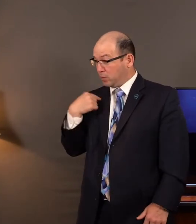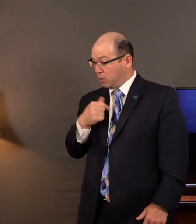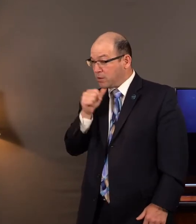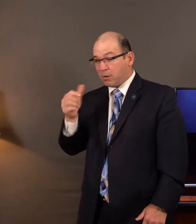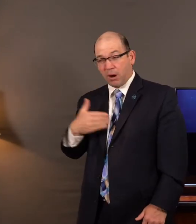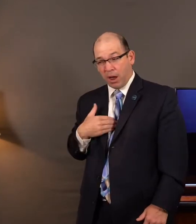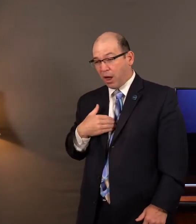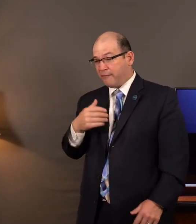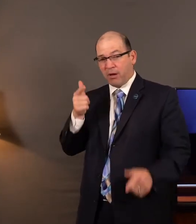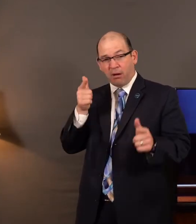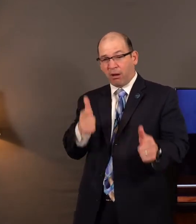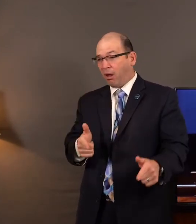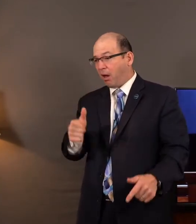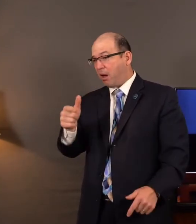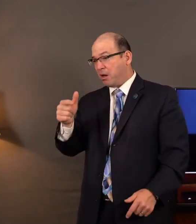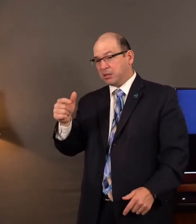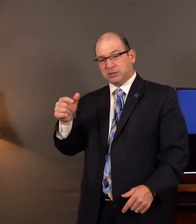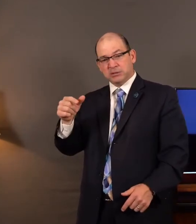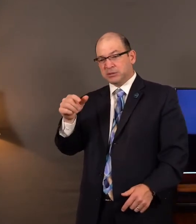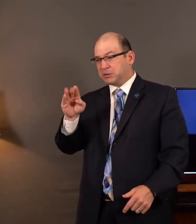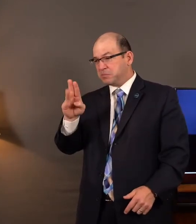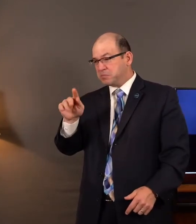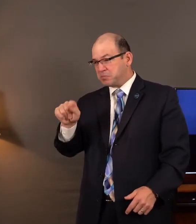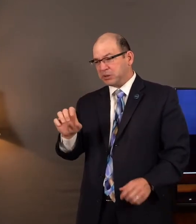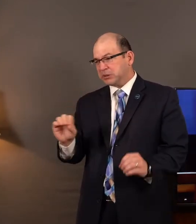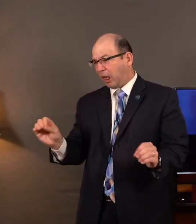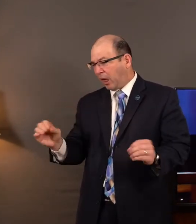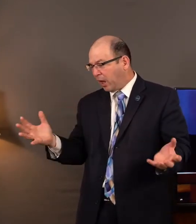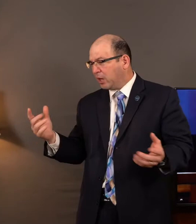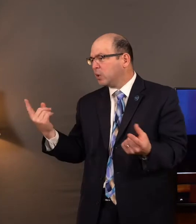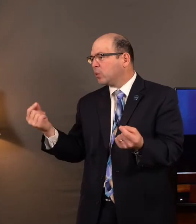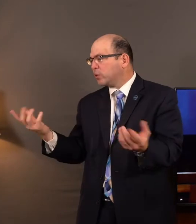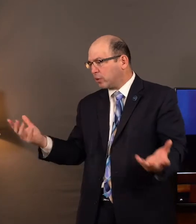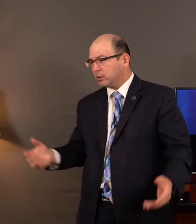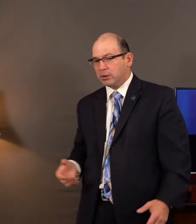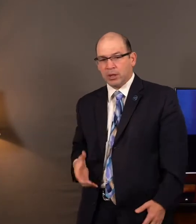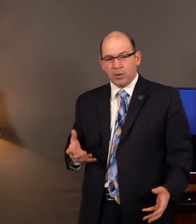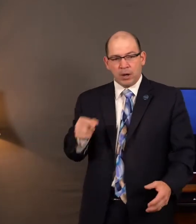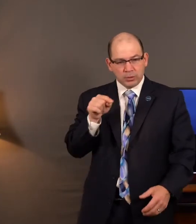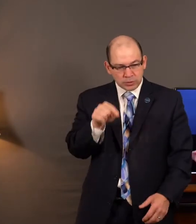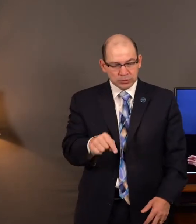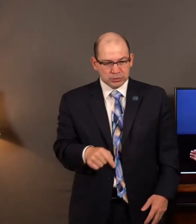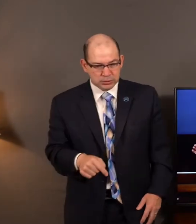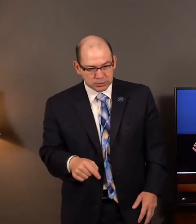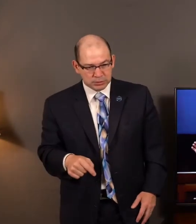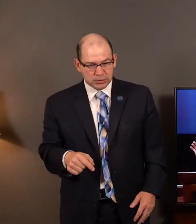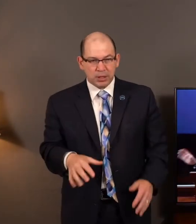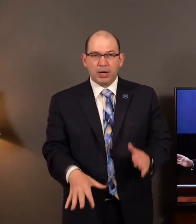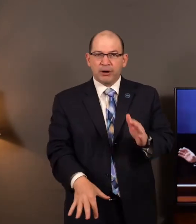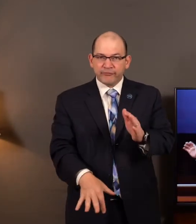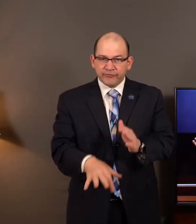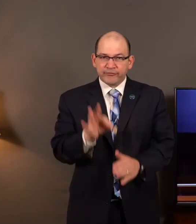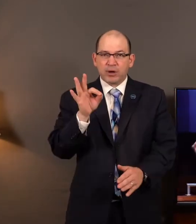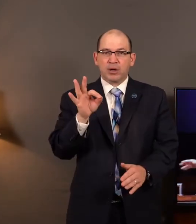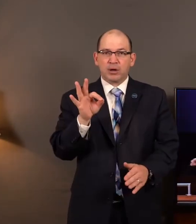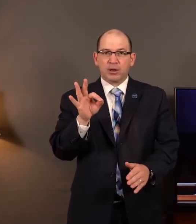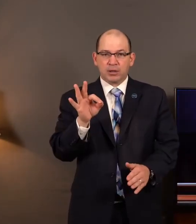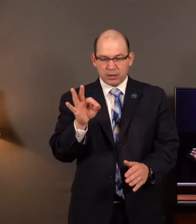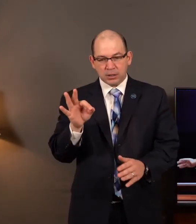Joshua Chamberlain looked at those men, two of them being his own brothers. And he said, I want you to get the ammunition and the weaponry from the wounded. The